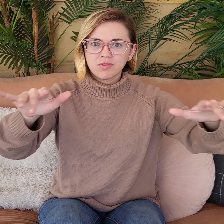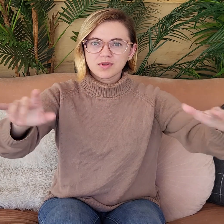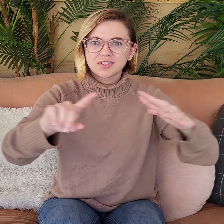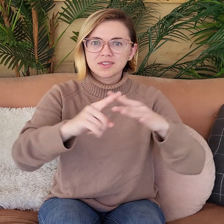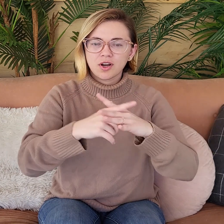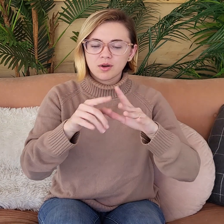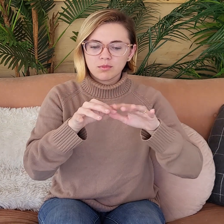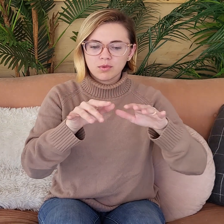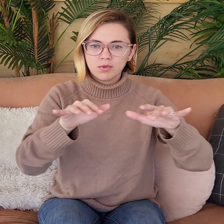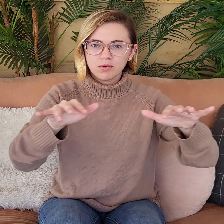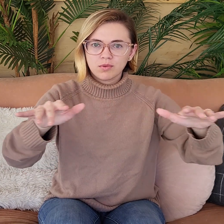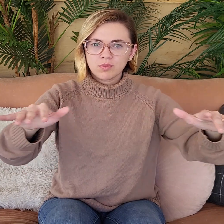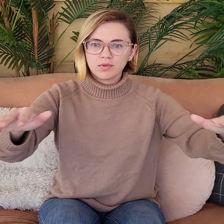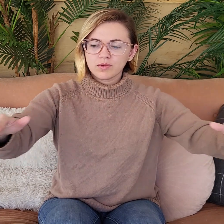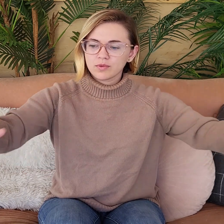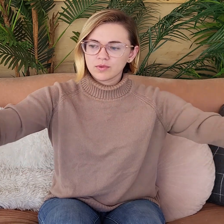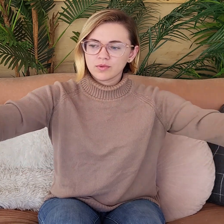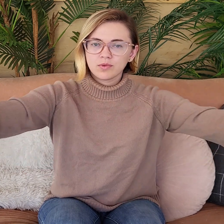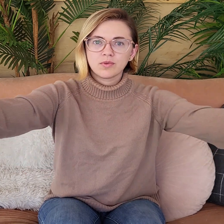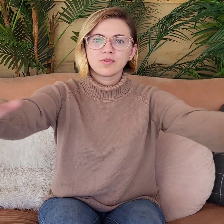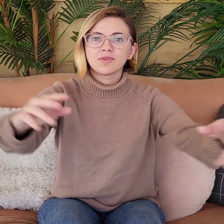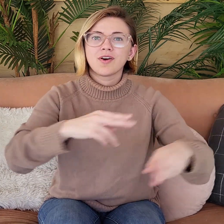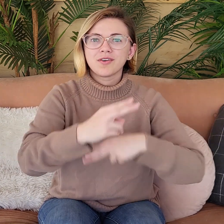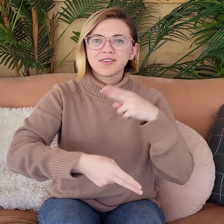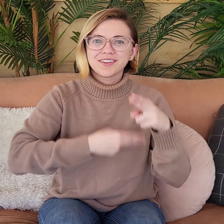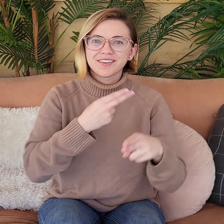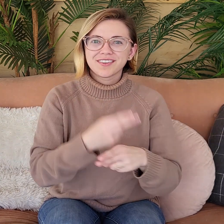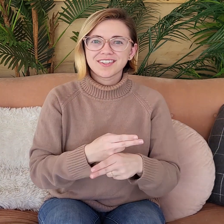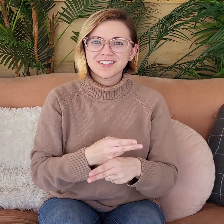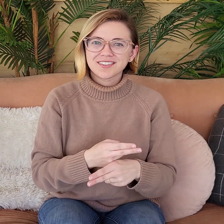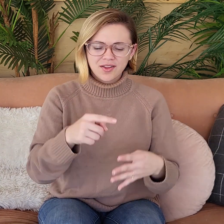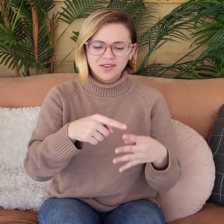So the light started to spread all over the universe.